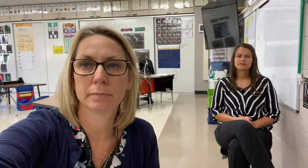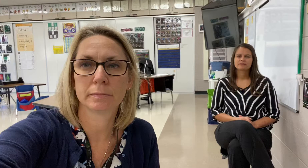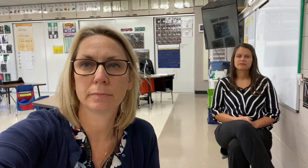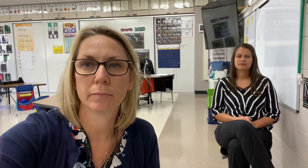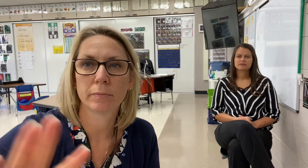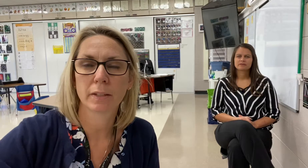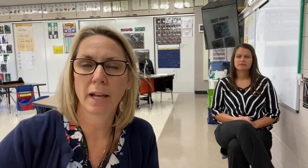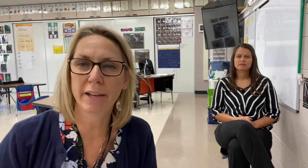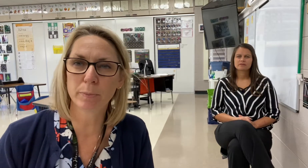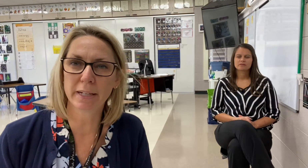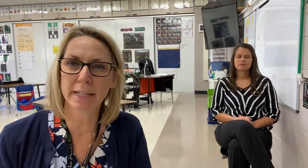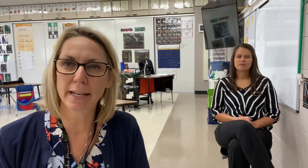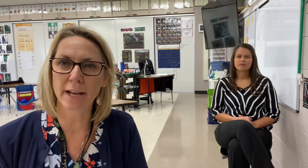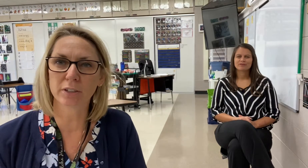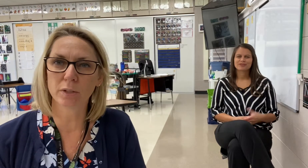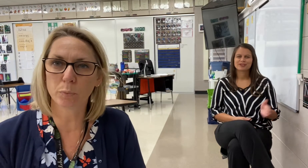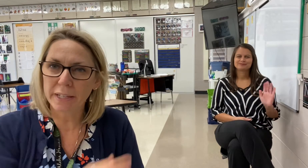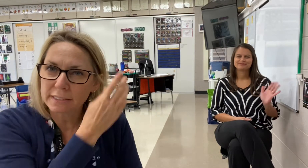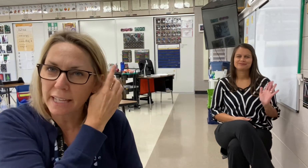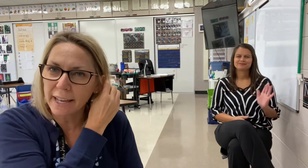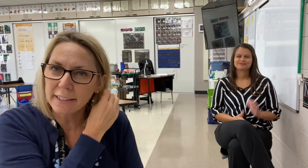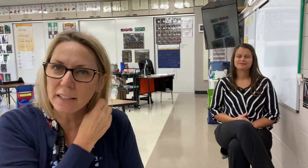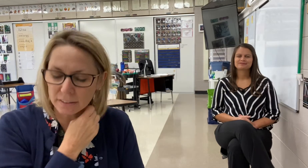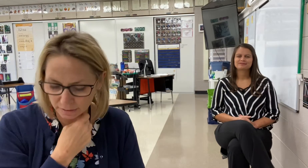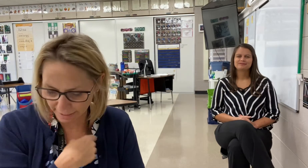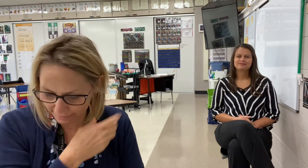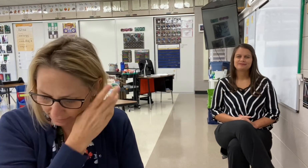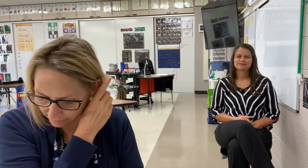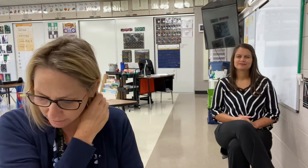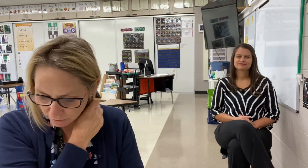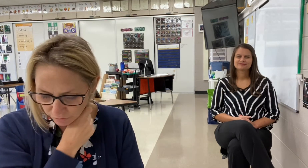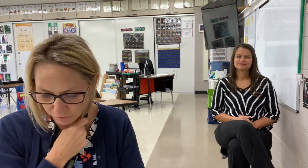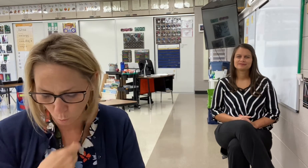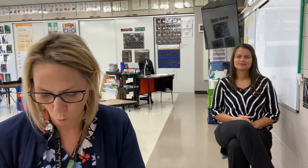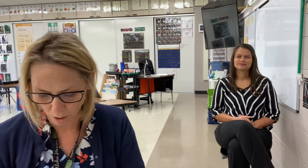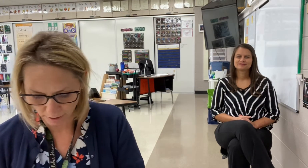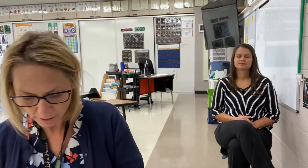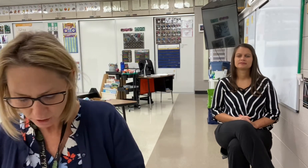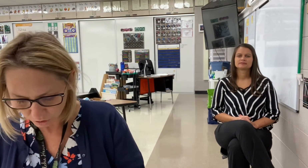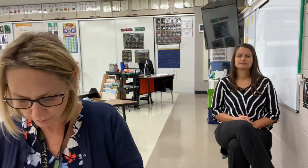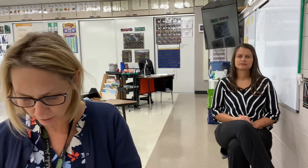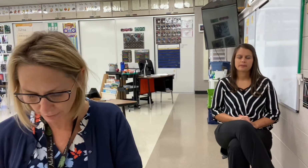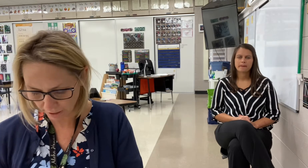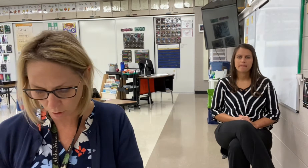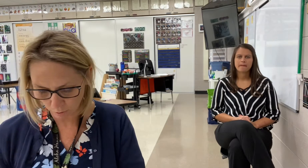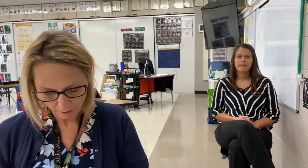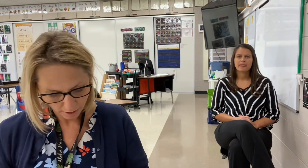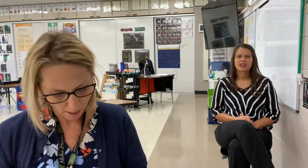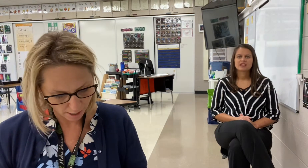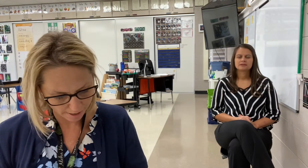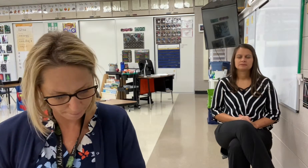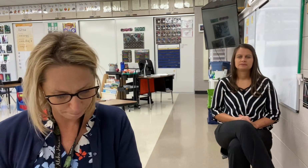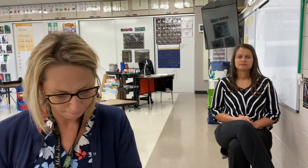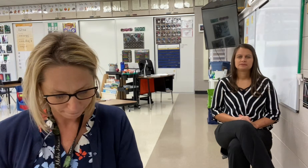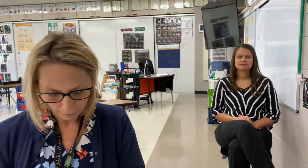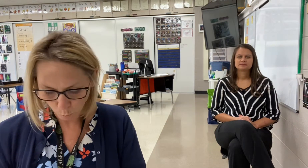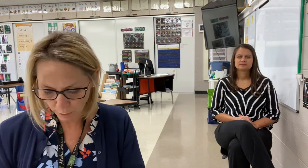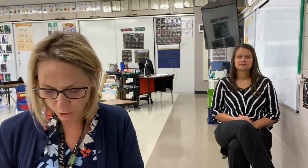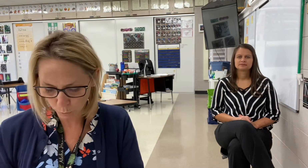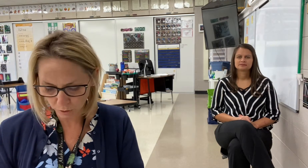Hi everybody, Hegarty week 10, lesson 4. So here we go. Which word